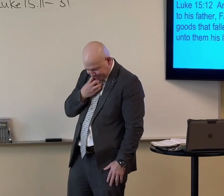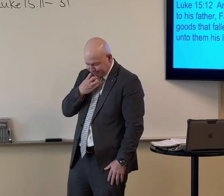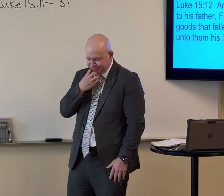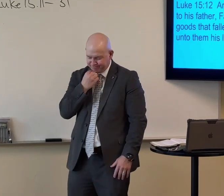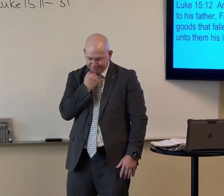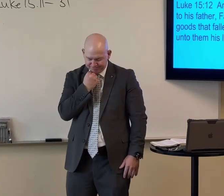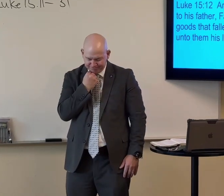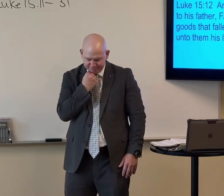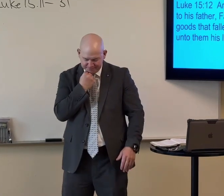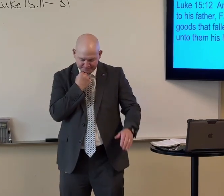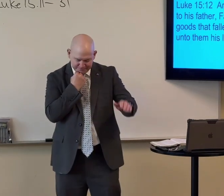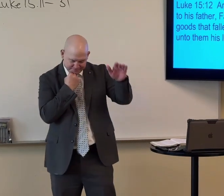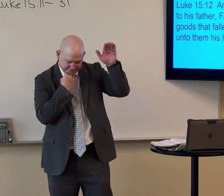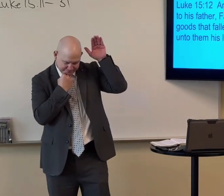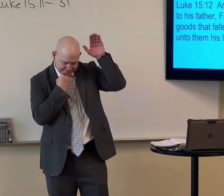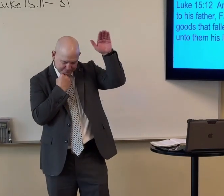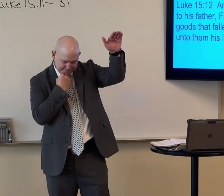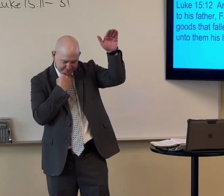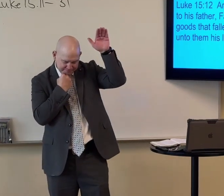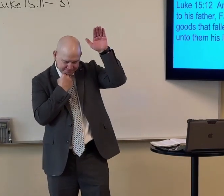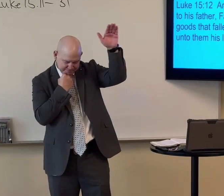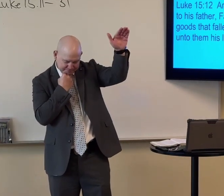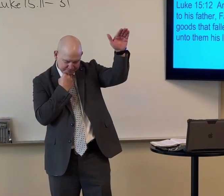Understand it. That we're just the same.